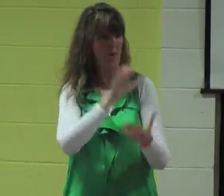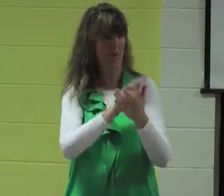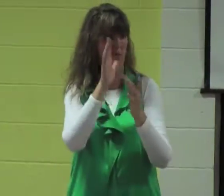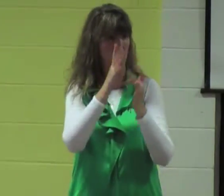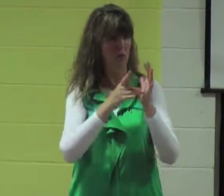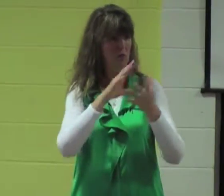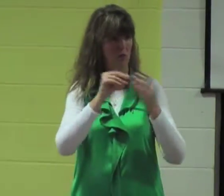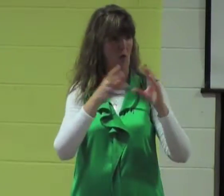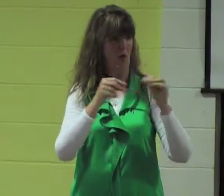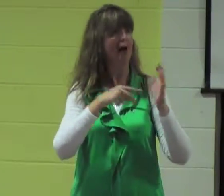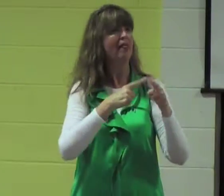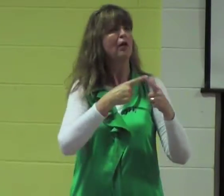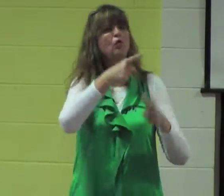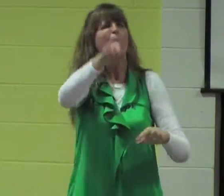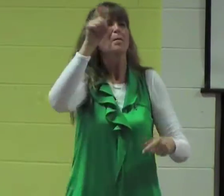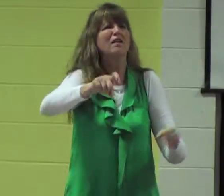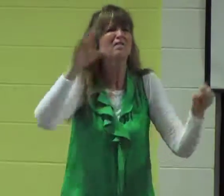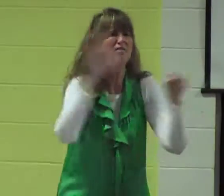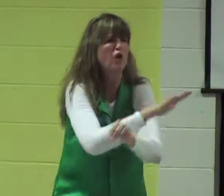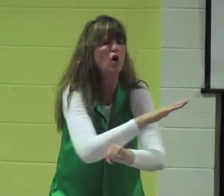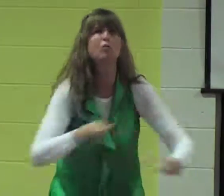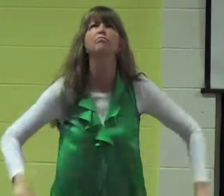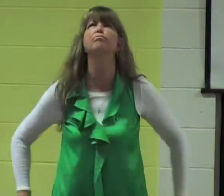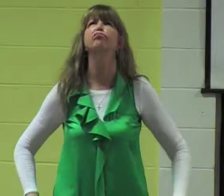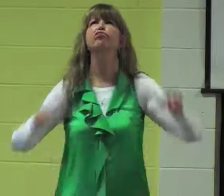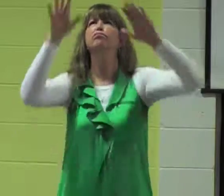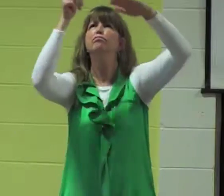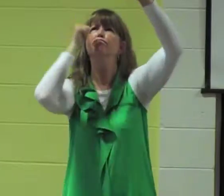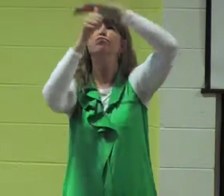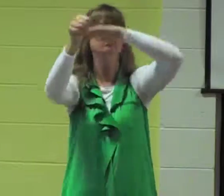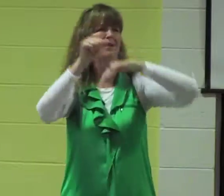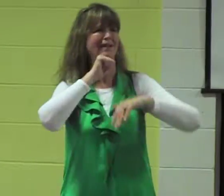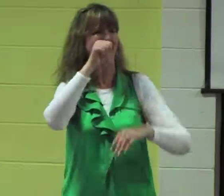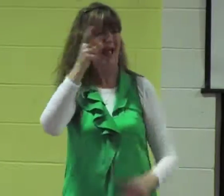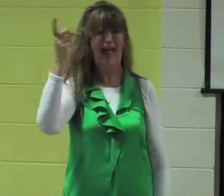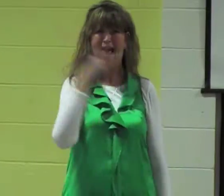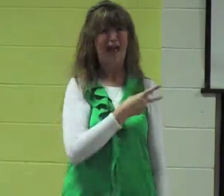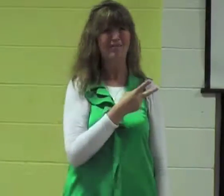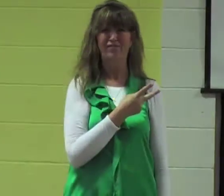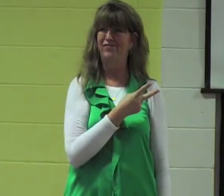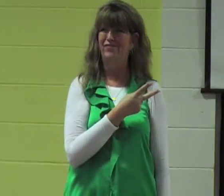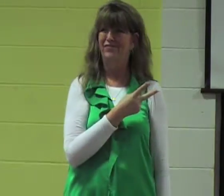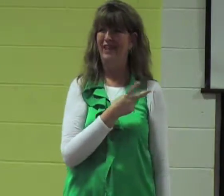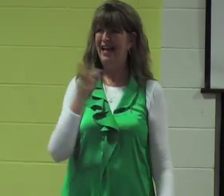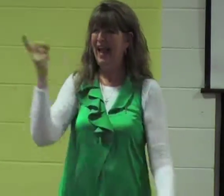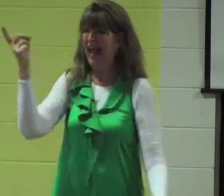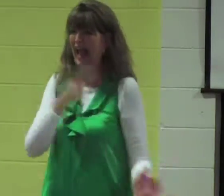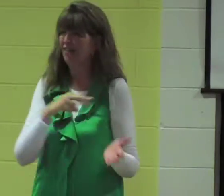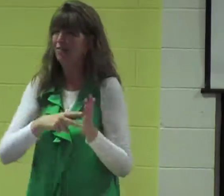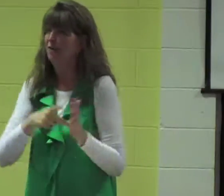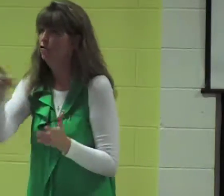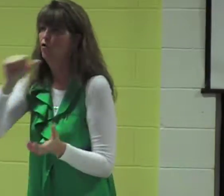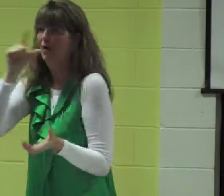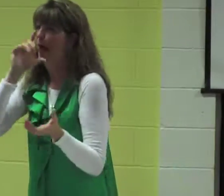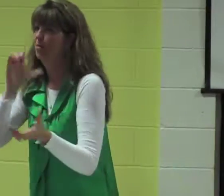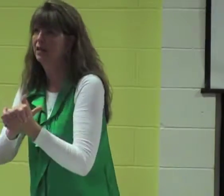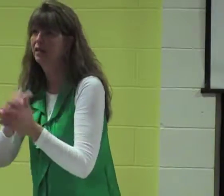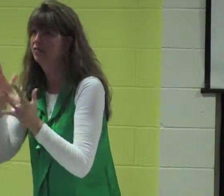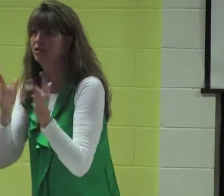We must fully, fully surrender. Not half. Half